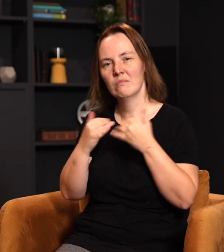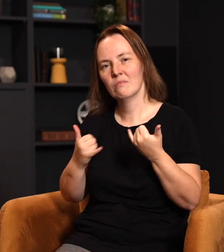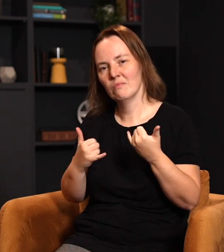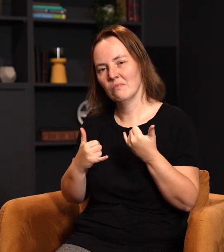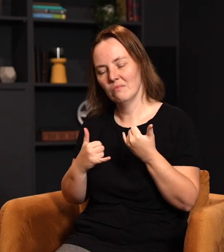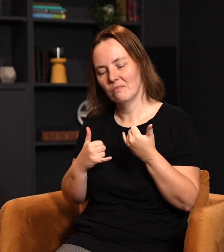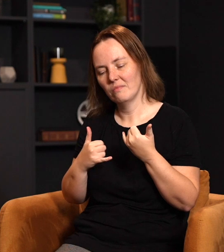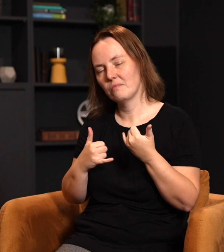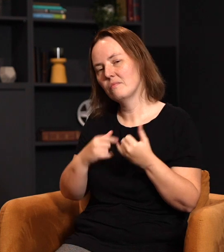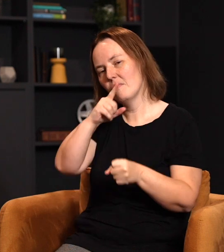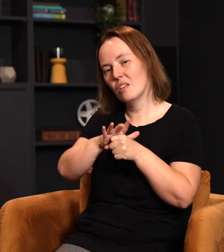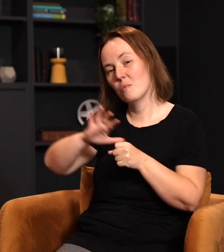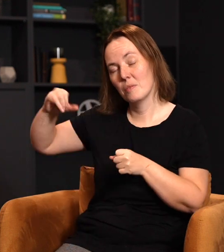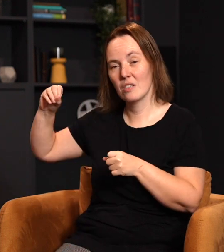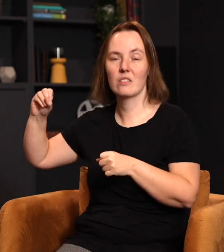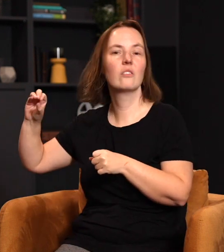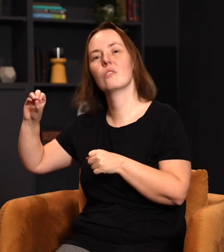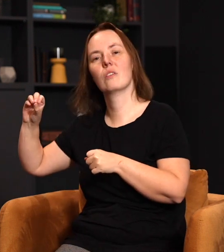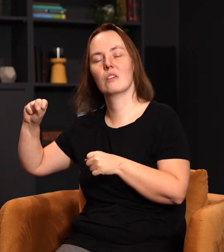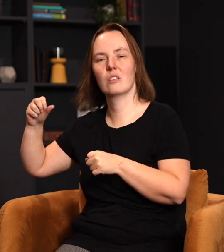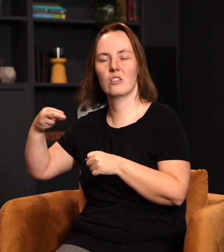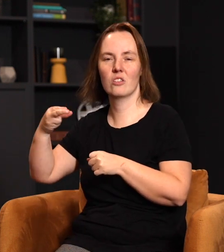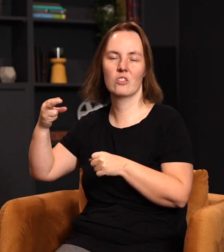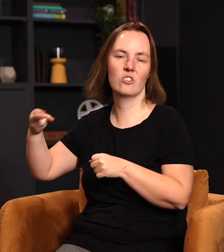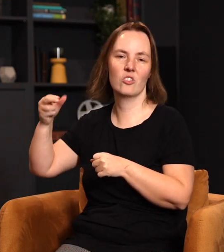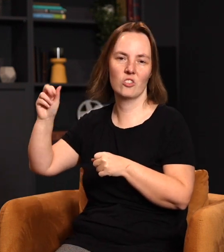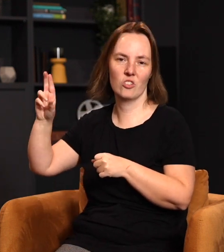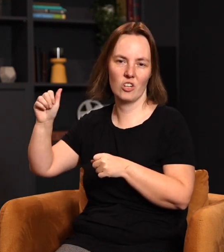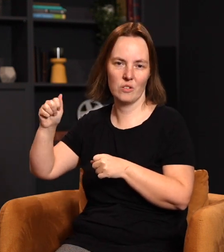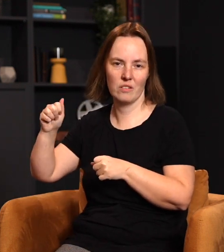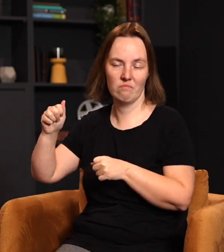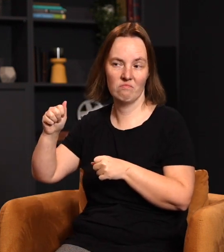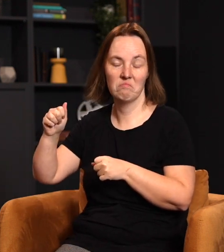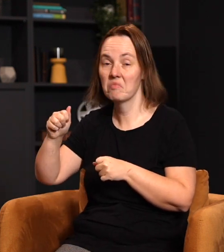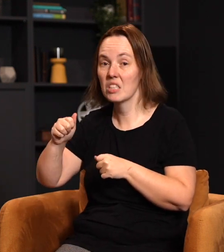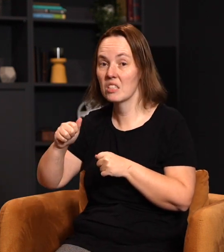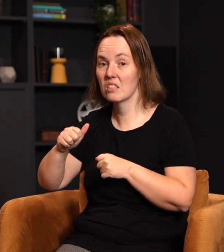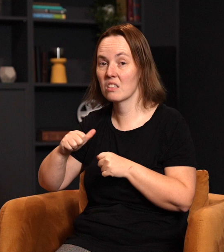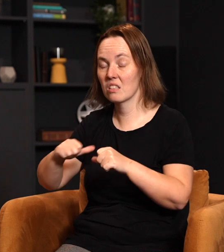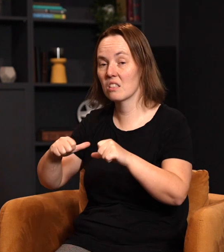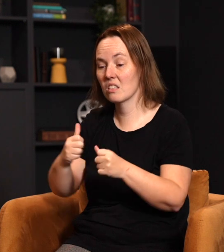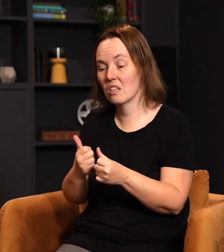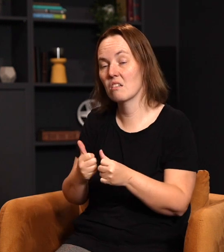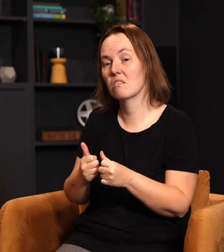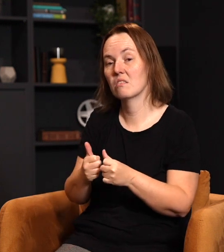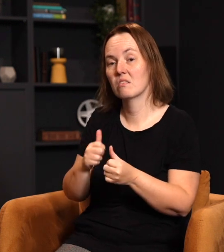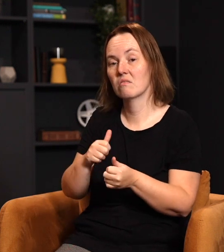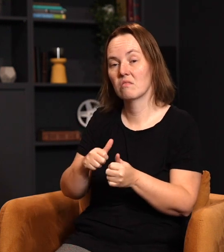Now, that was a promise to Joshua, but I promise you it still applies today. And the reason I believe that is because